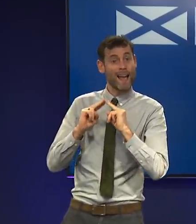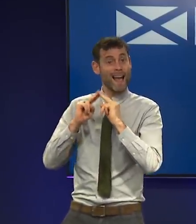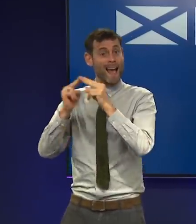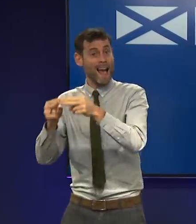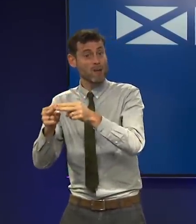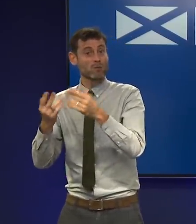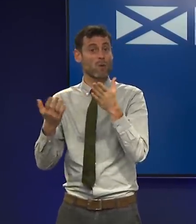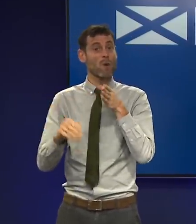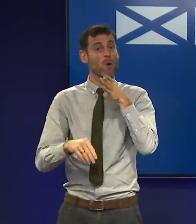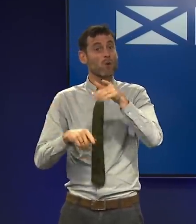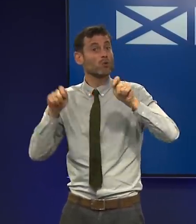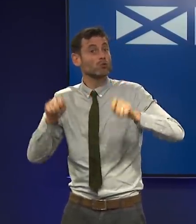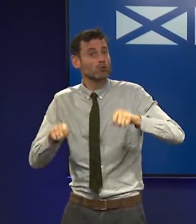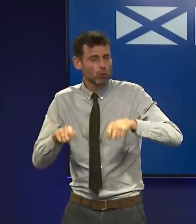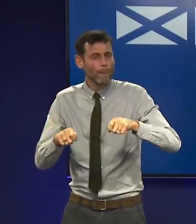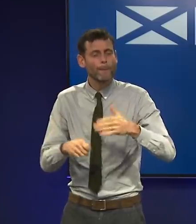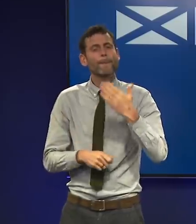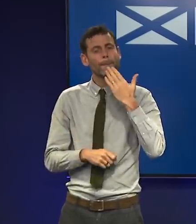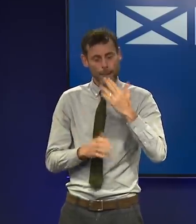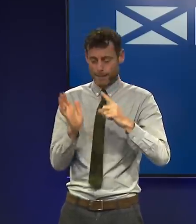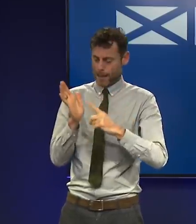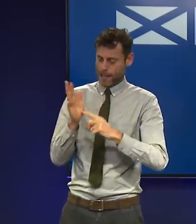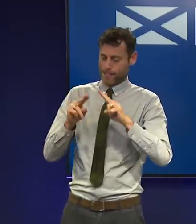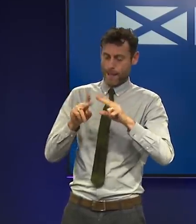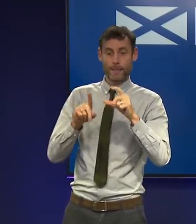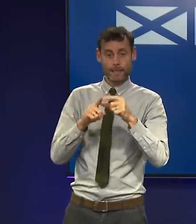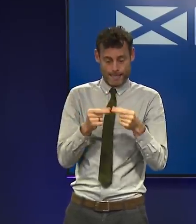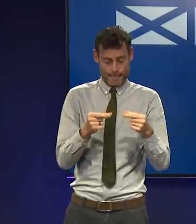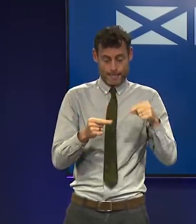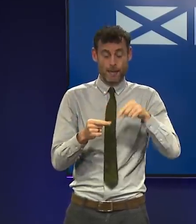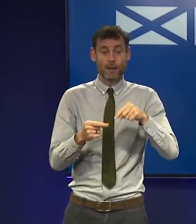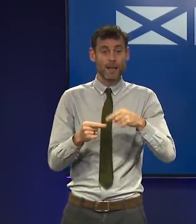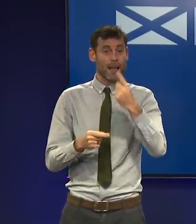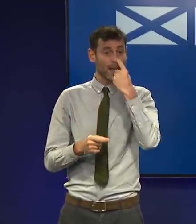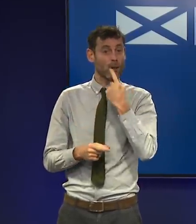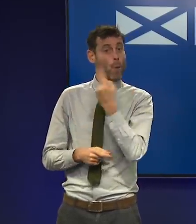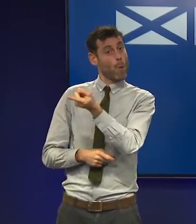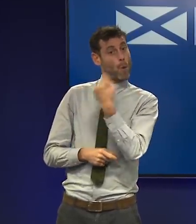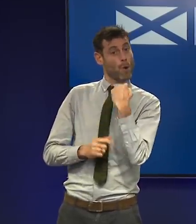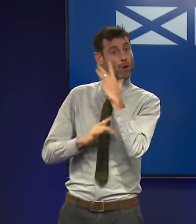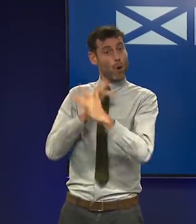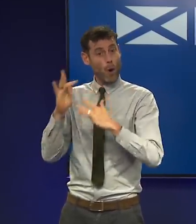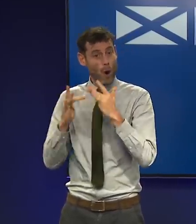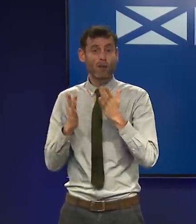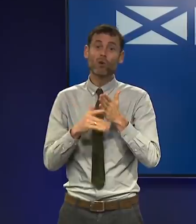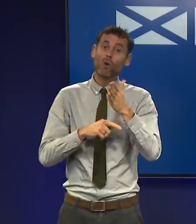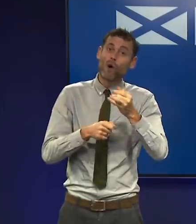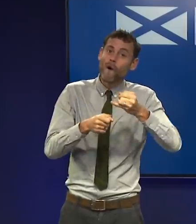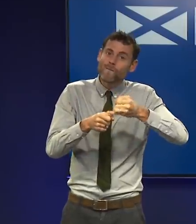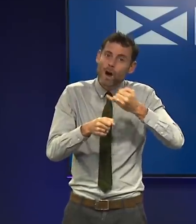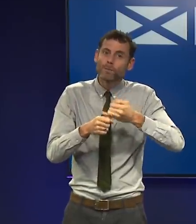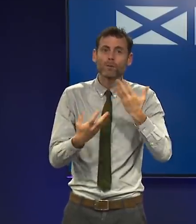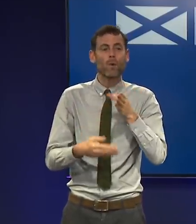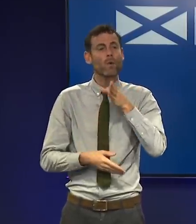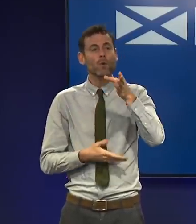even a shopping centre, please do an LFD test. You can get kits online or pick them up from local pharmacies or test centres. They are